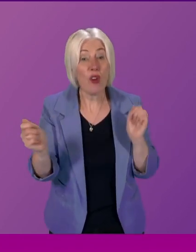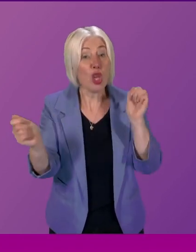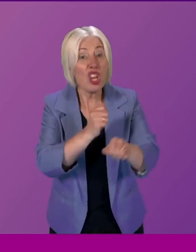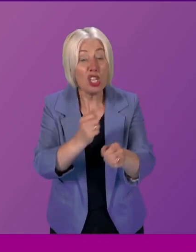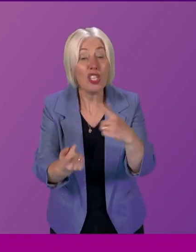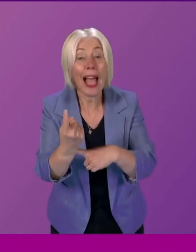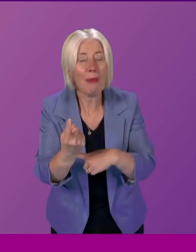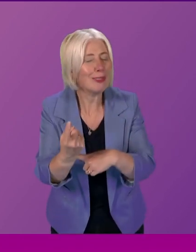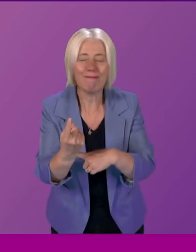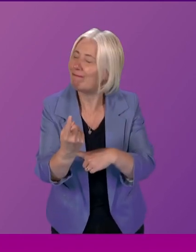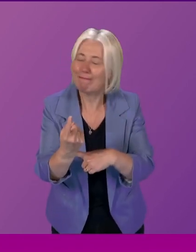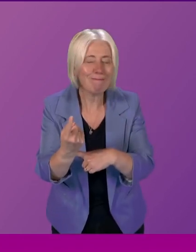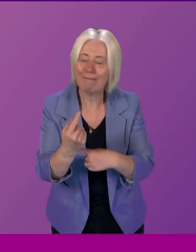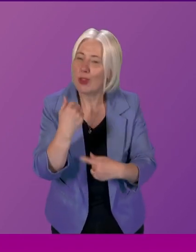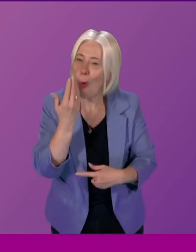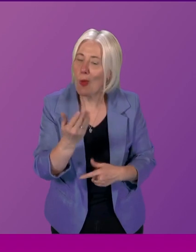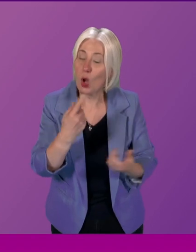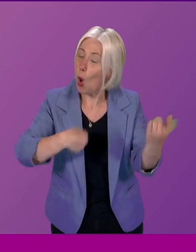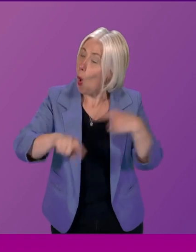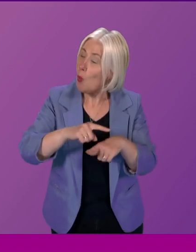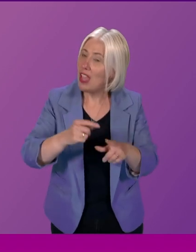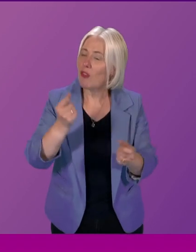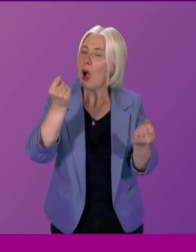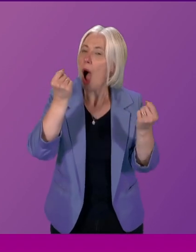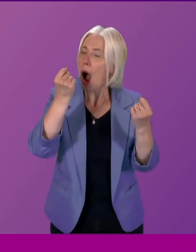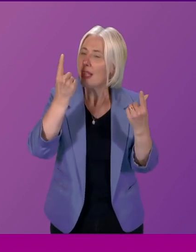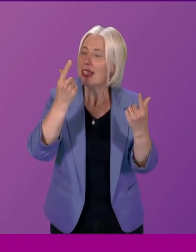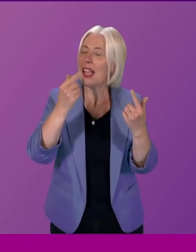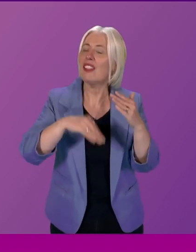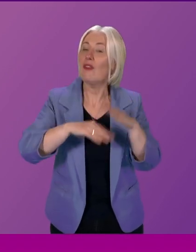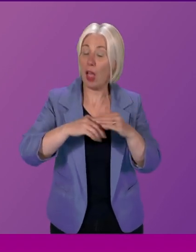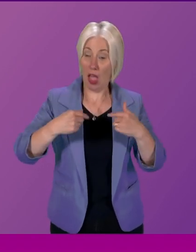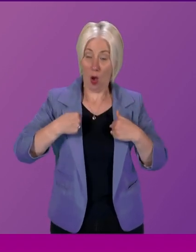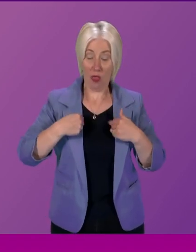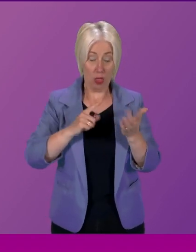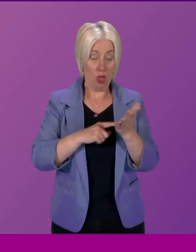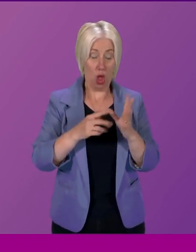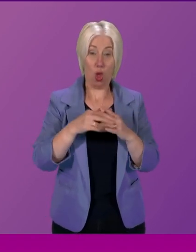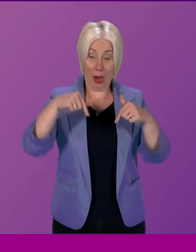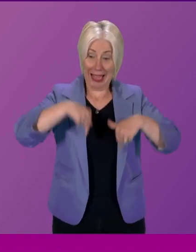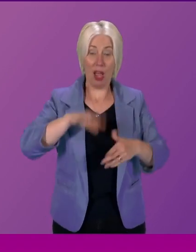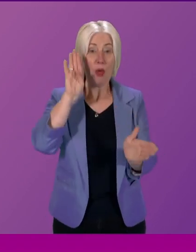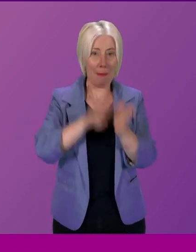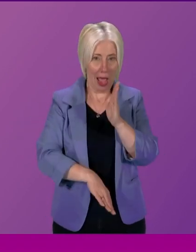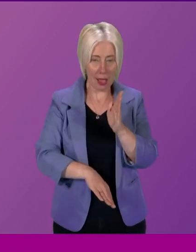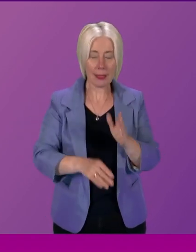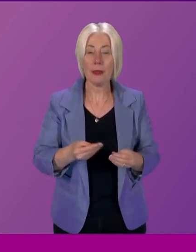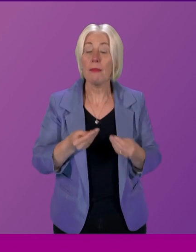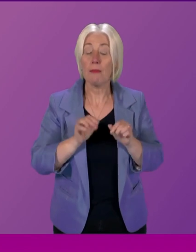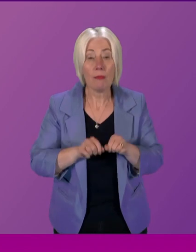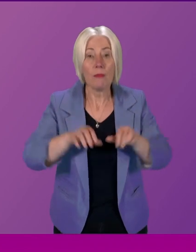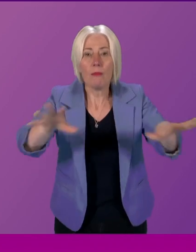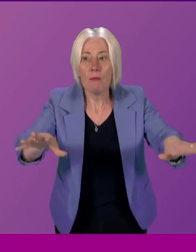we have to understand better how and where the laws we've passed have made a difference or not